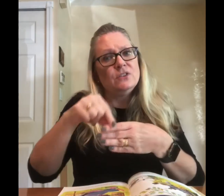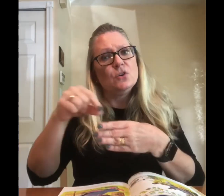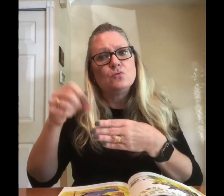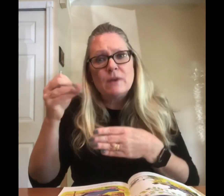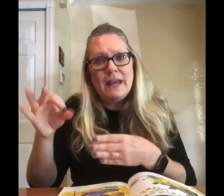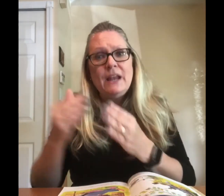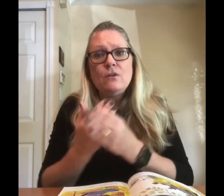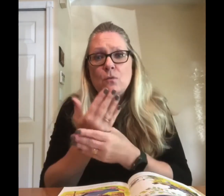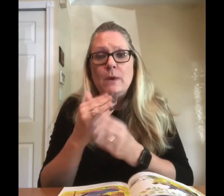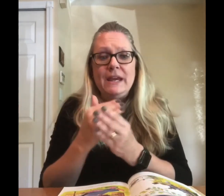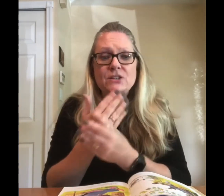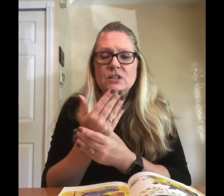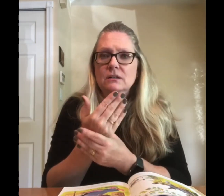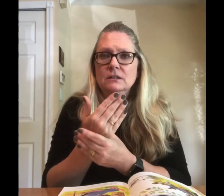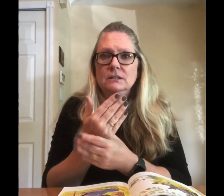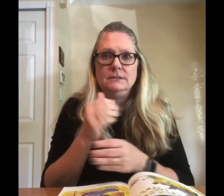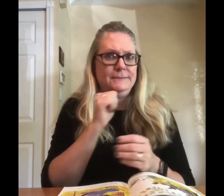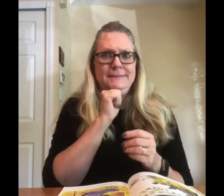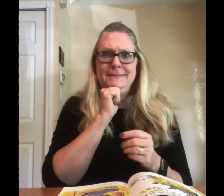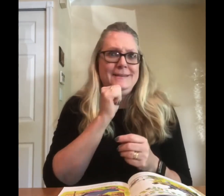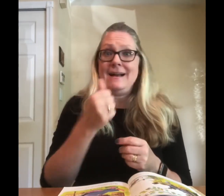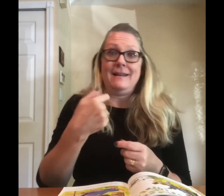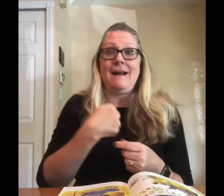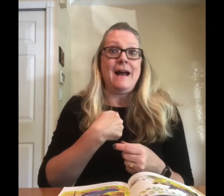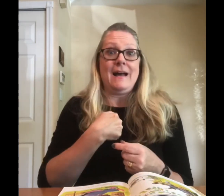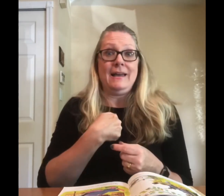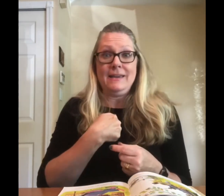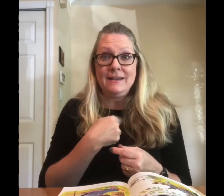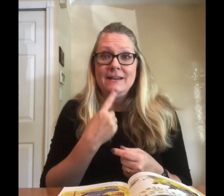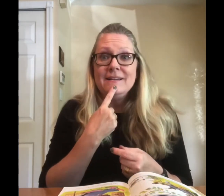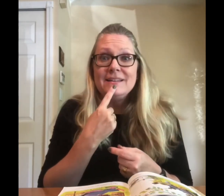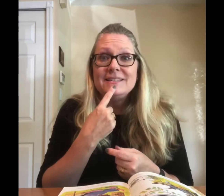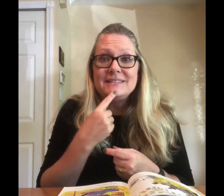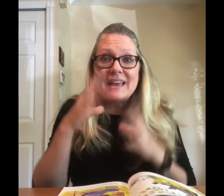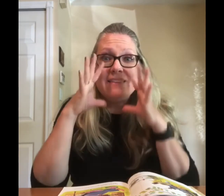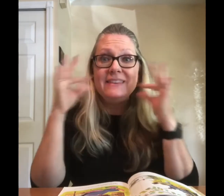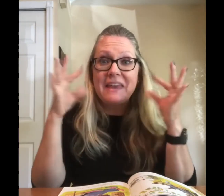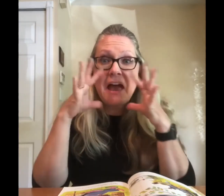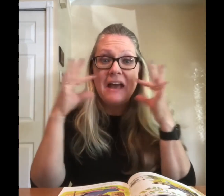grain of wheat? Not I said the pig.